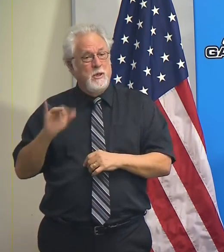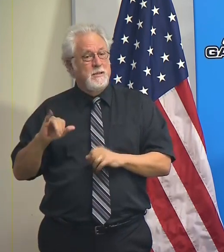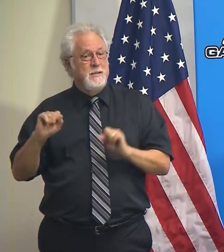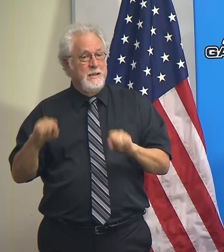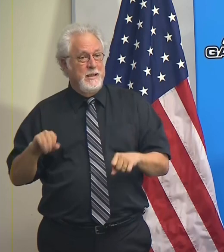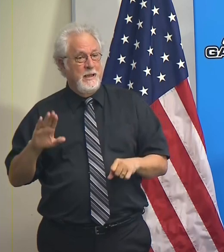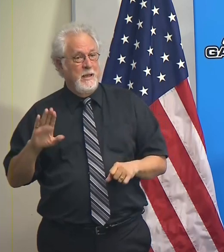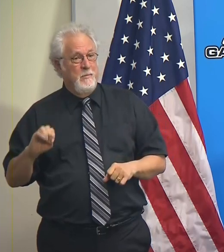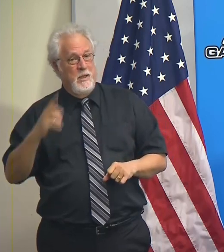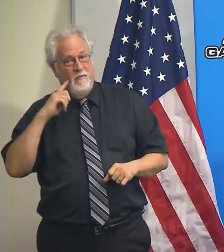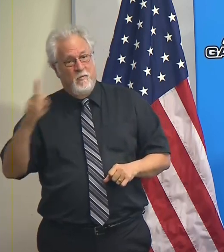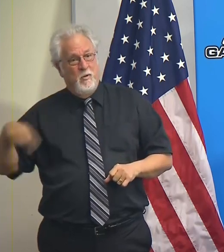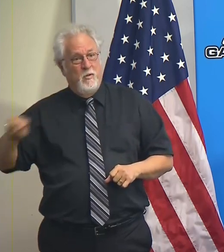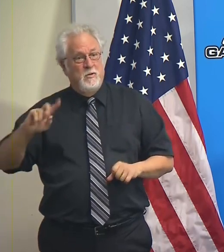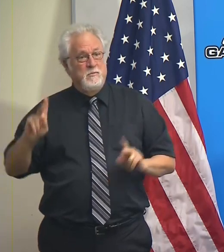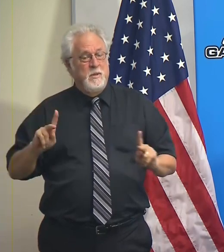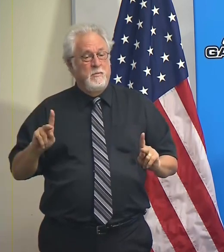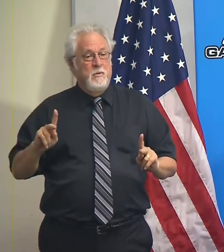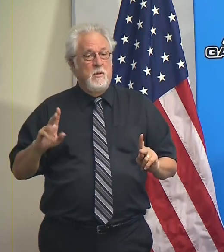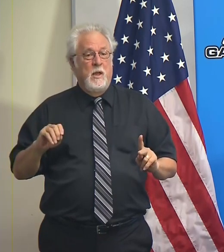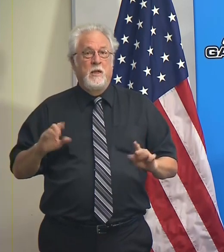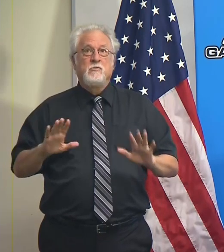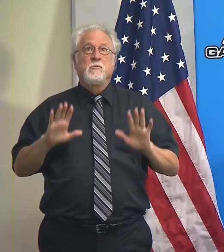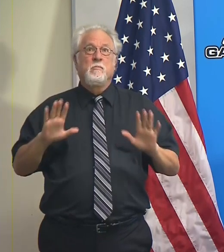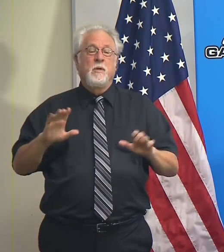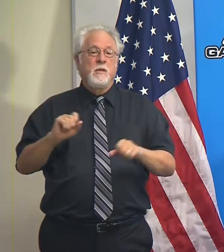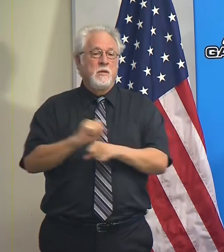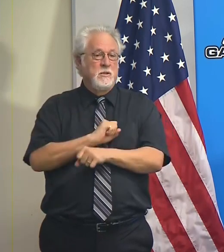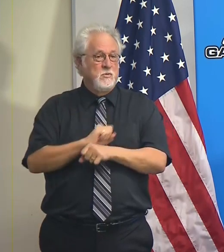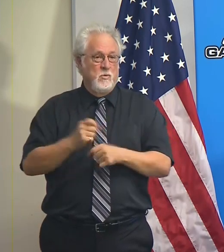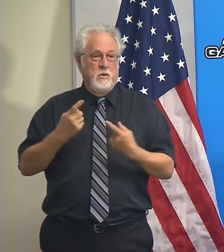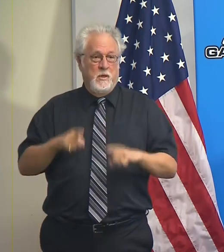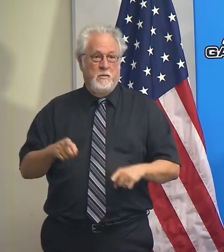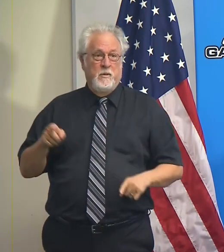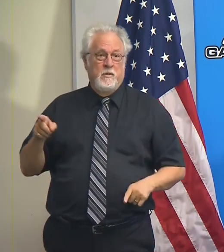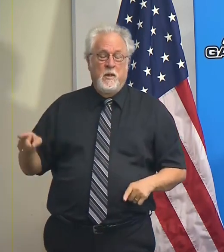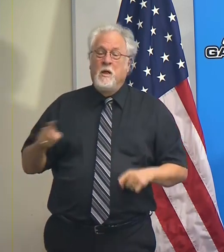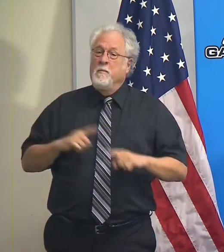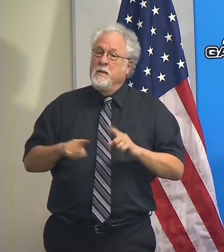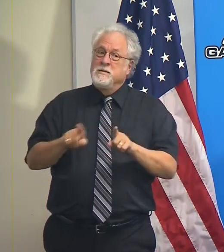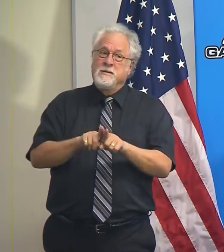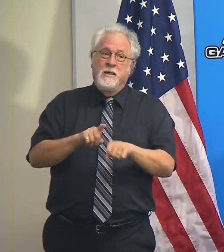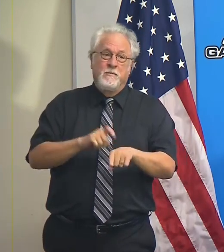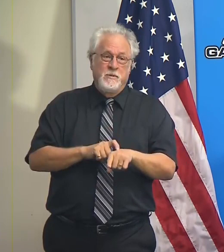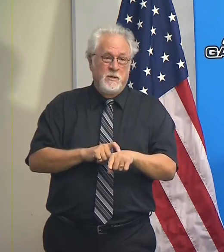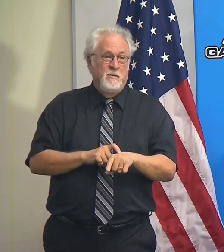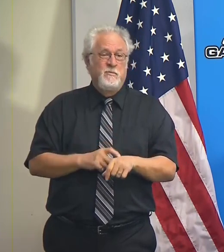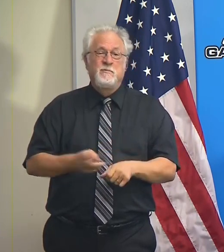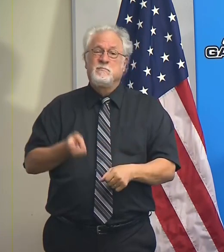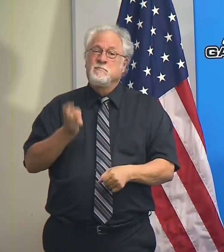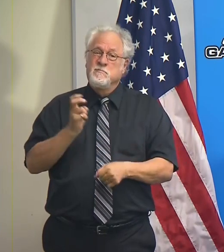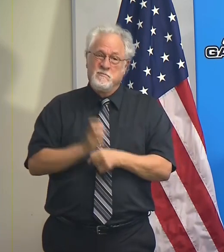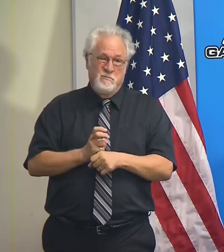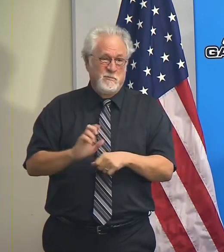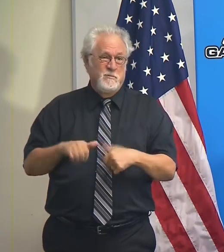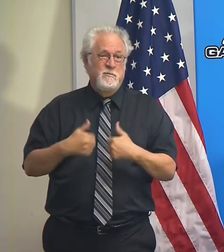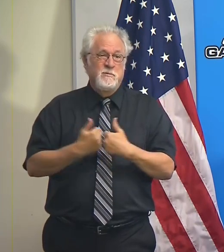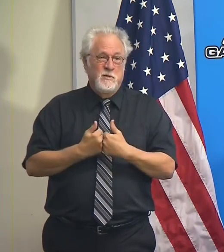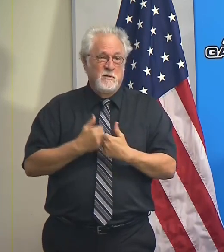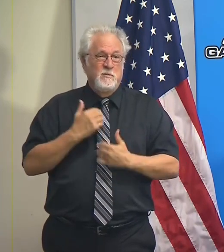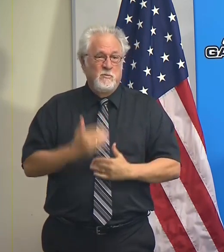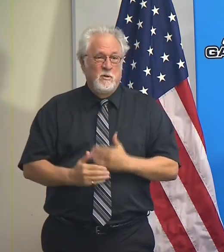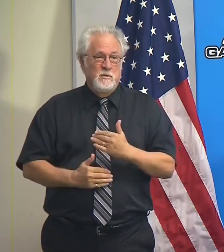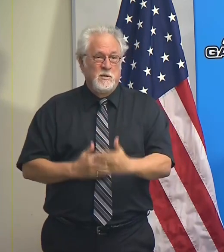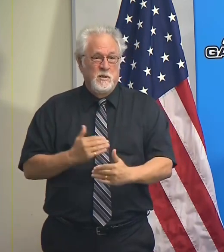possibly be for those individuals and some tremendous work going on. But at the same time, it is a very, very challenging process